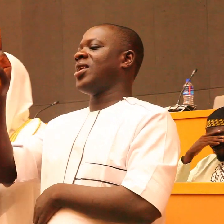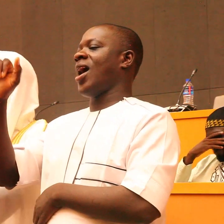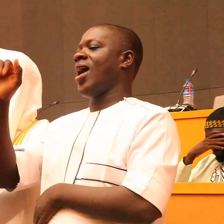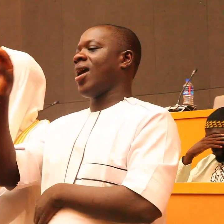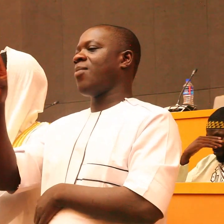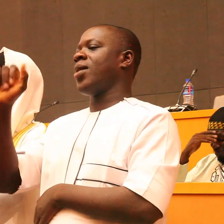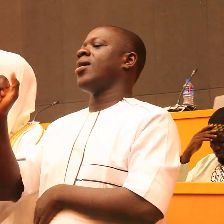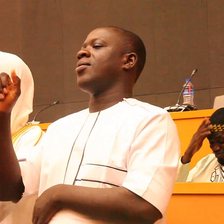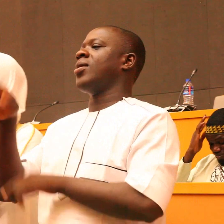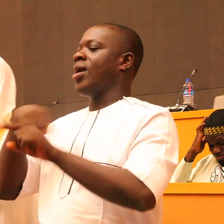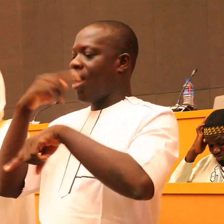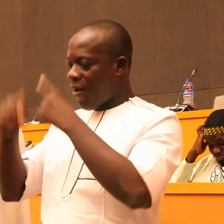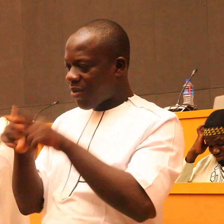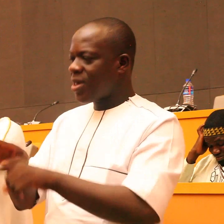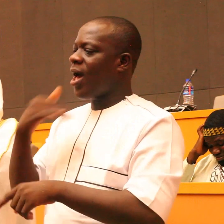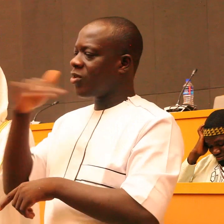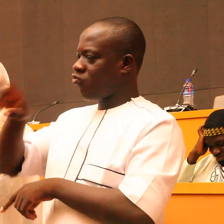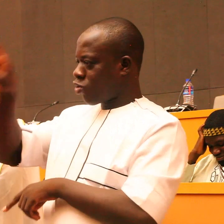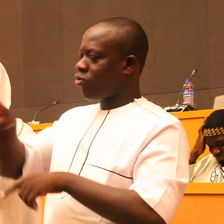then I ask her the same question